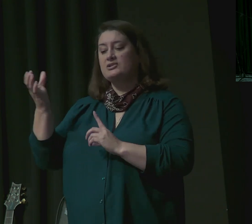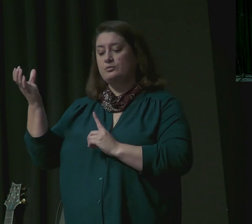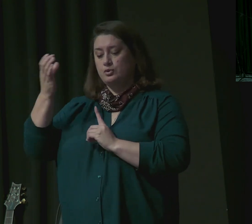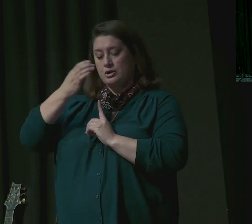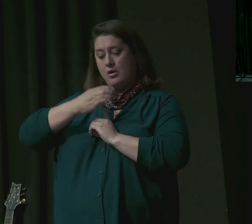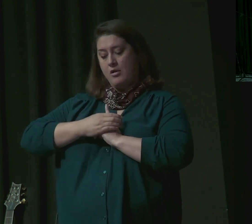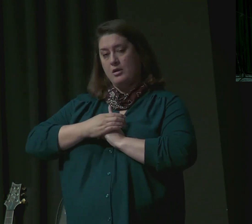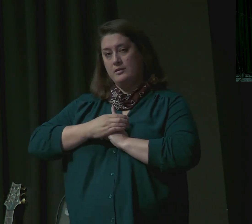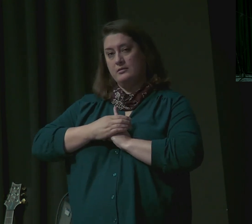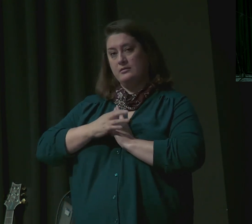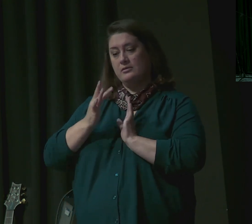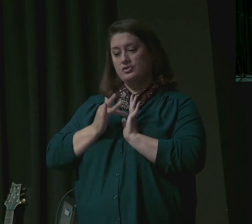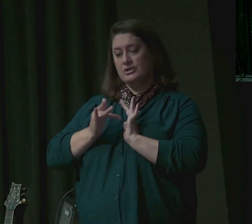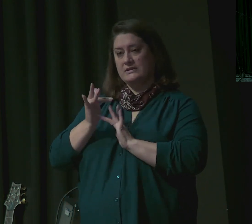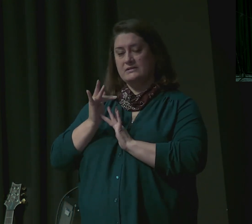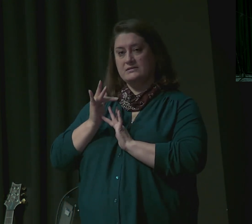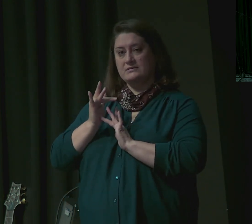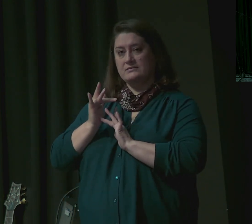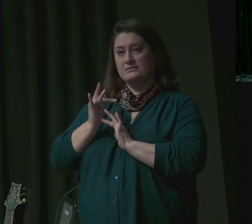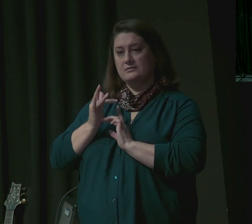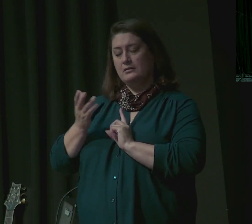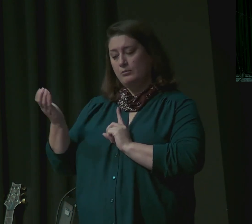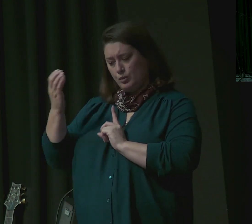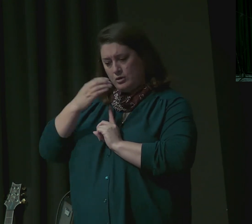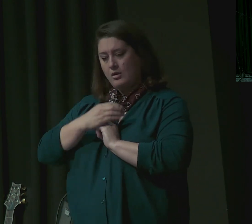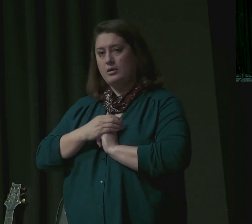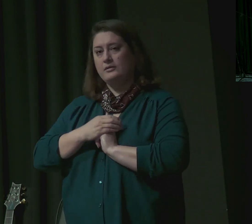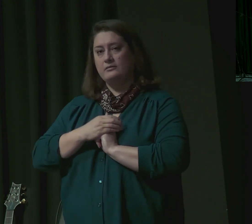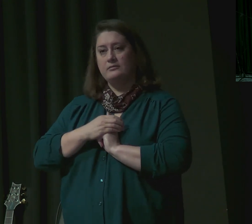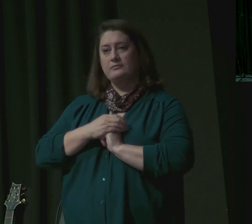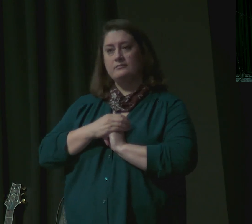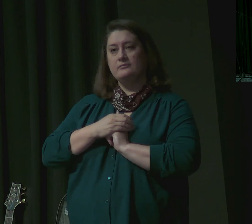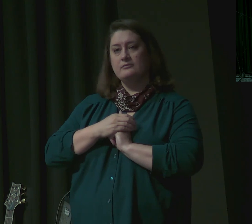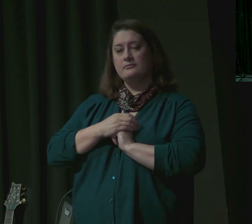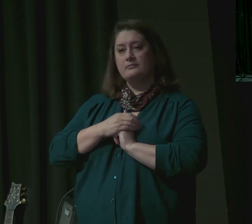Jesus and make no provision for the flesh to gratify its desires